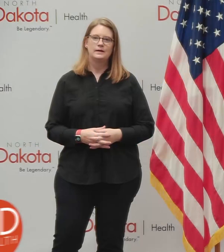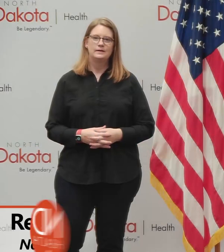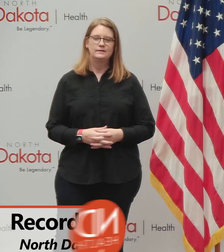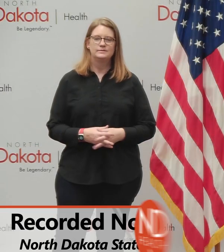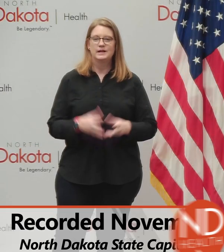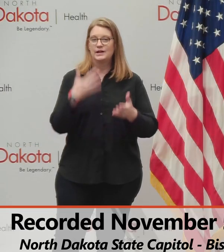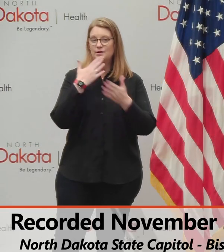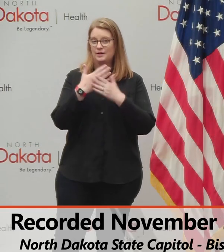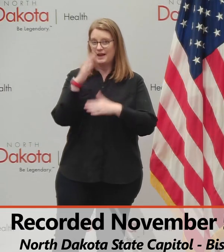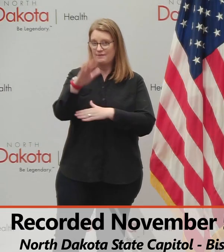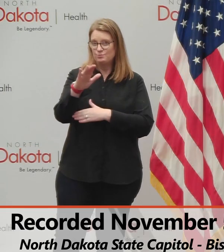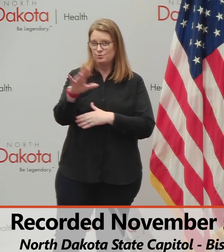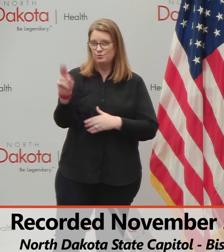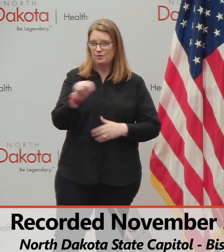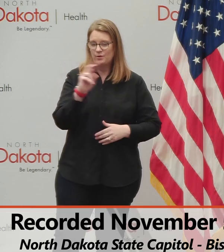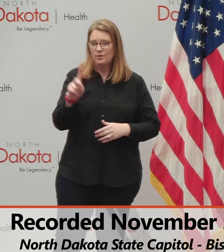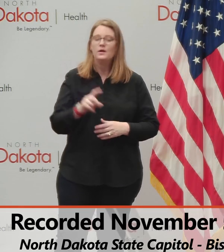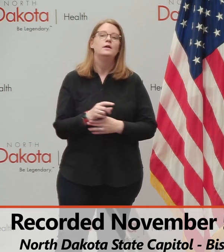Afternoon North Dakota.